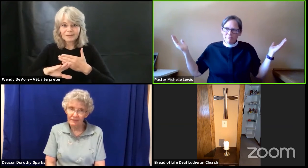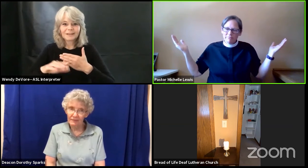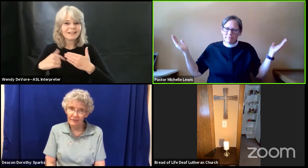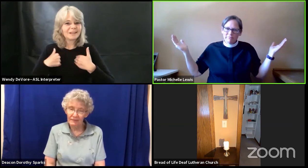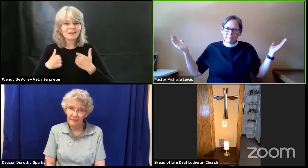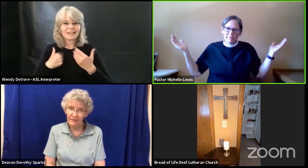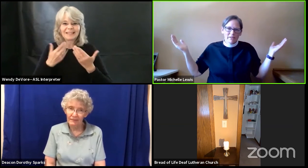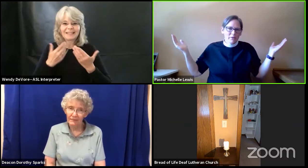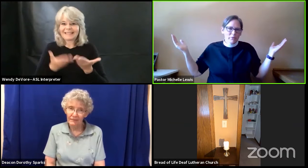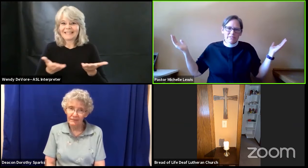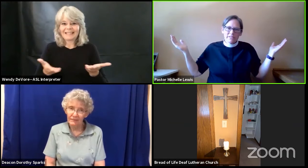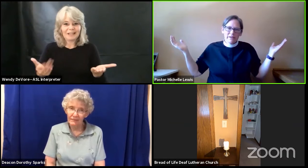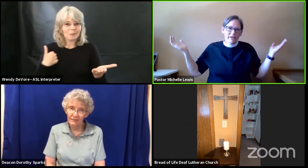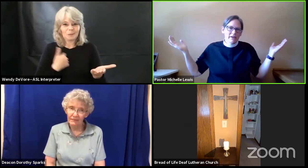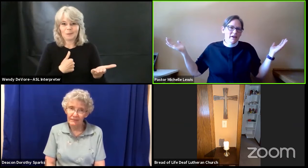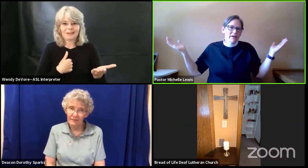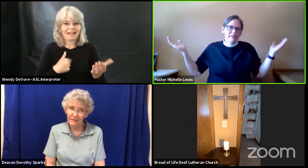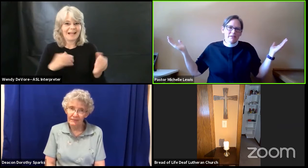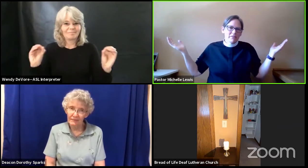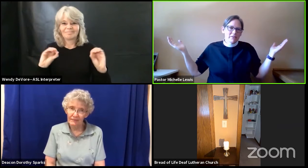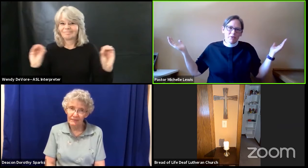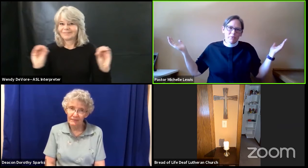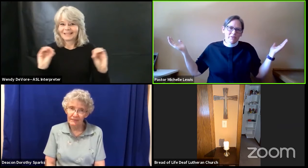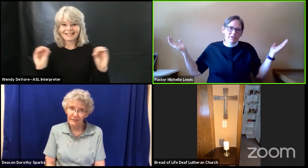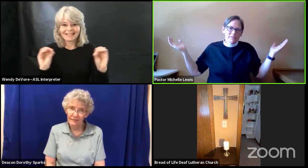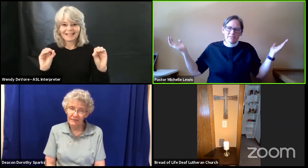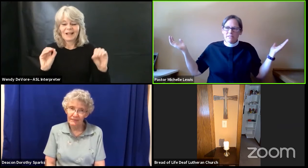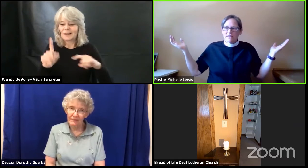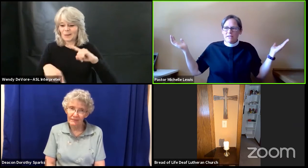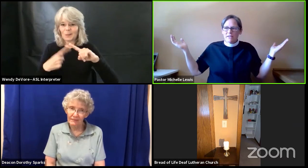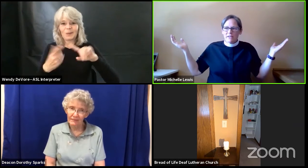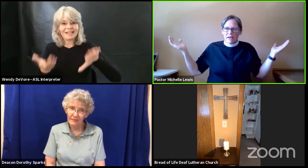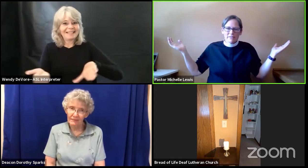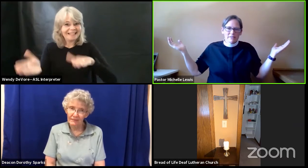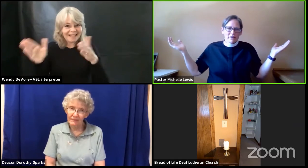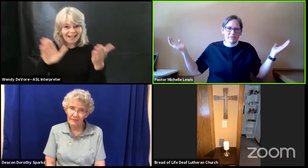And we take nothing with us at death.